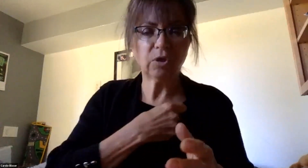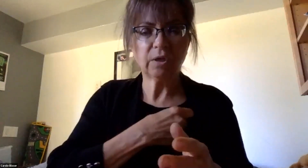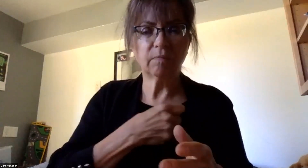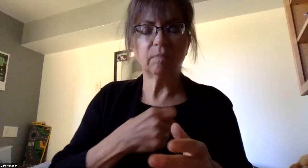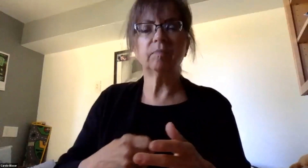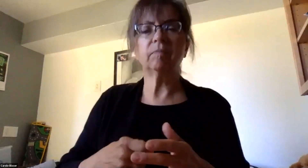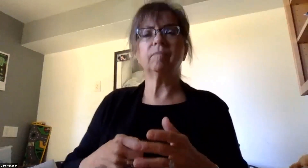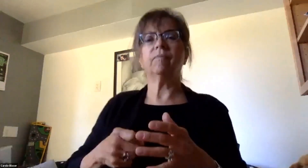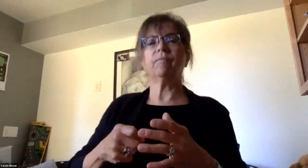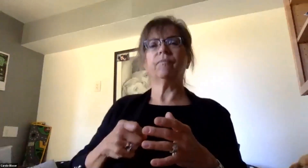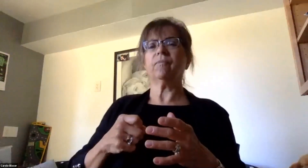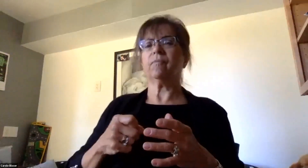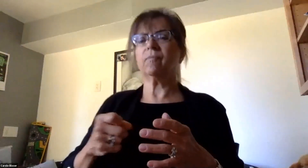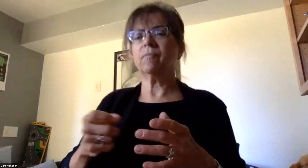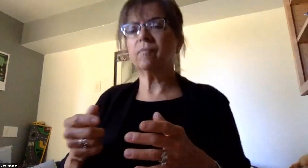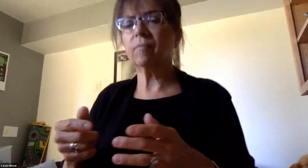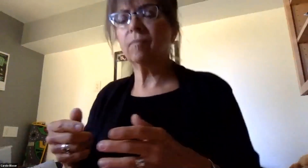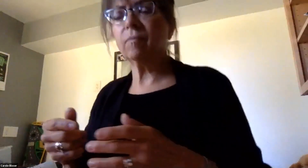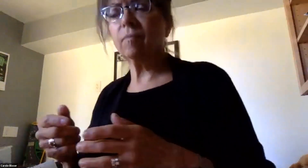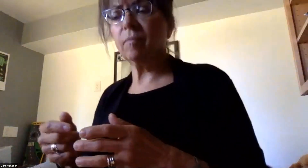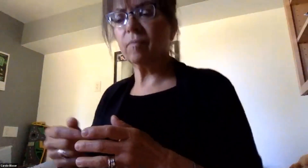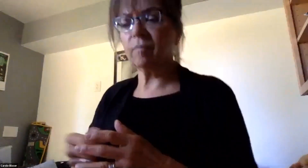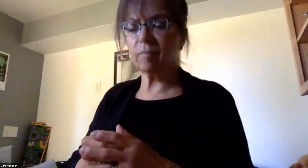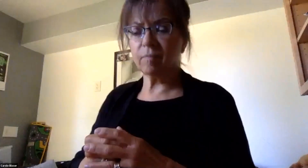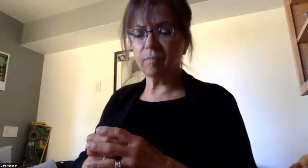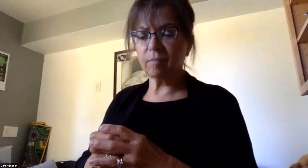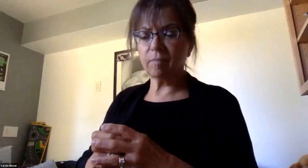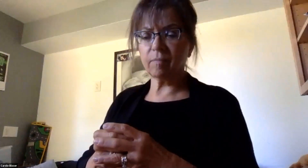Would you do the next question, Mr. Linkridge? Absolutely.